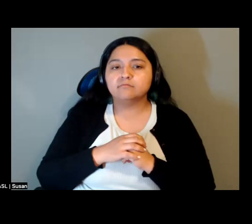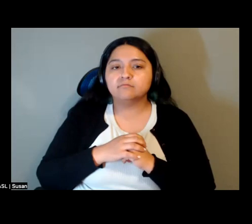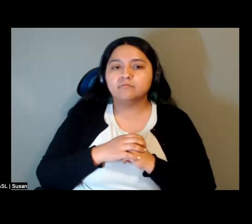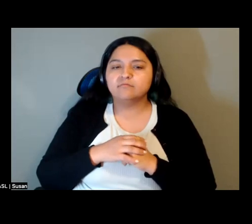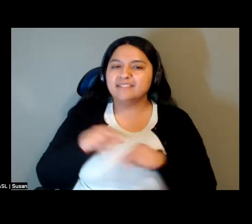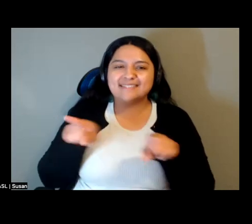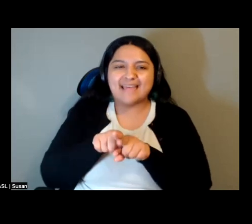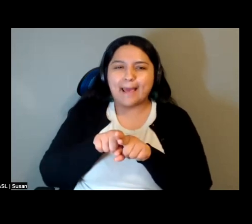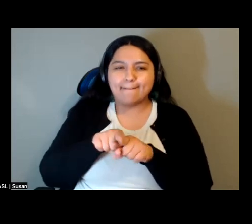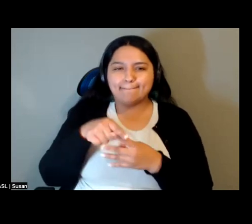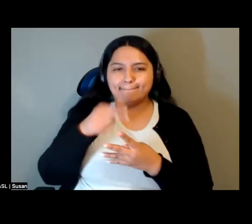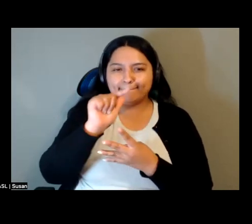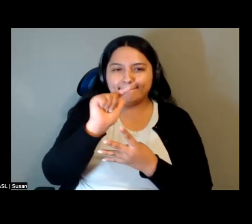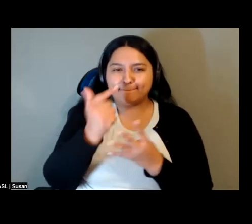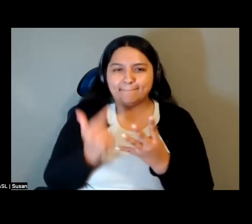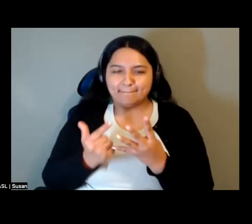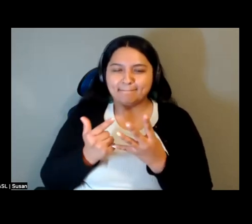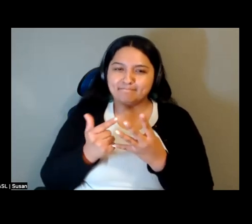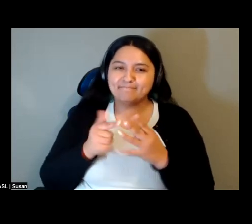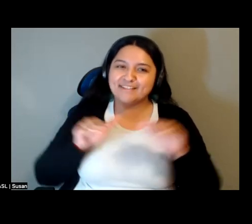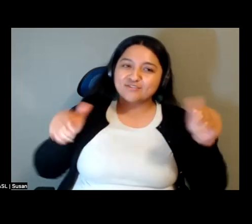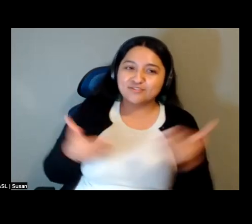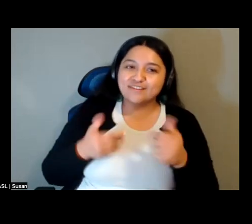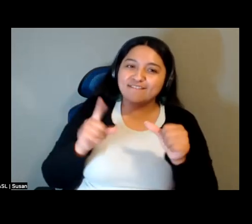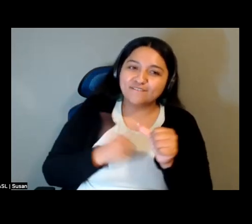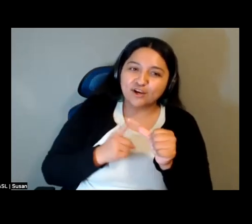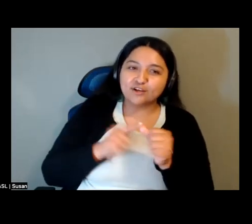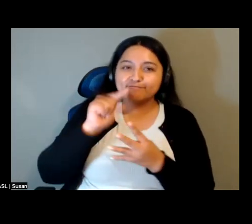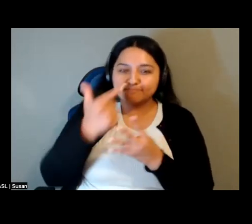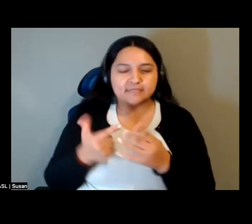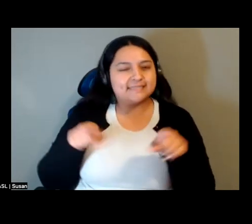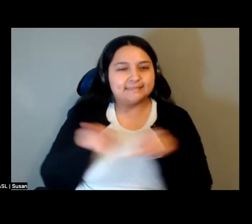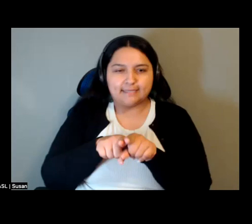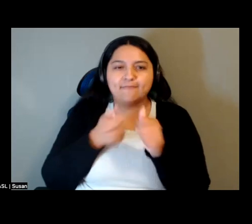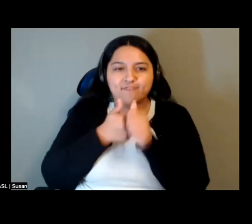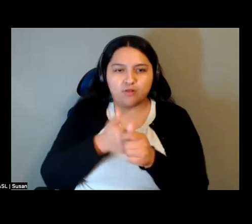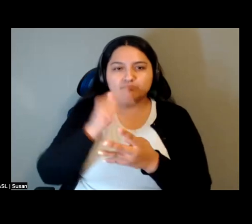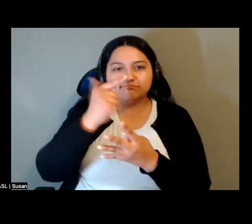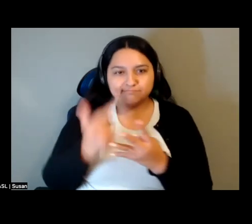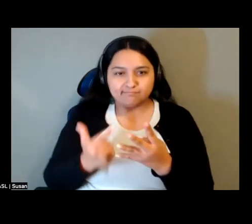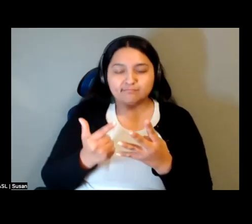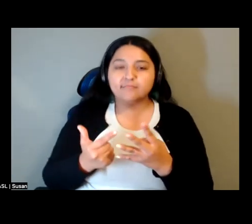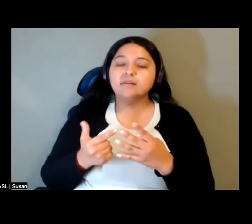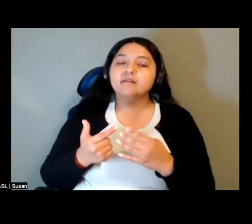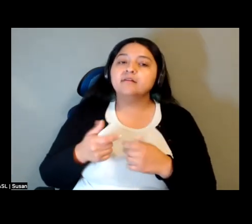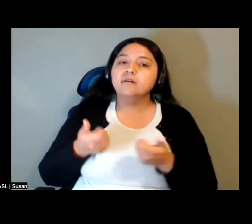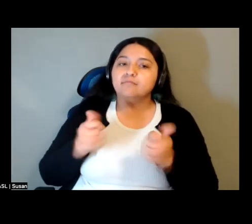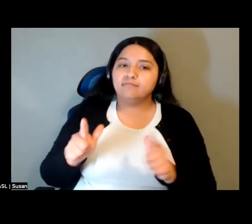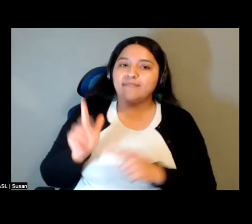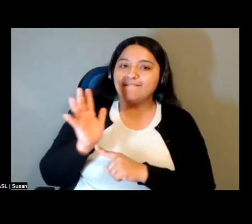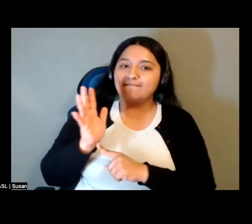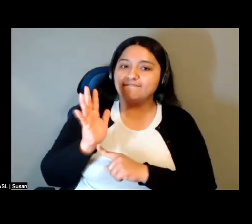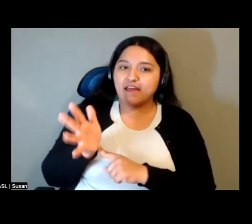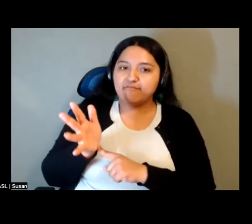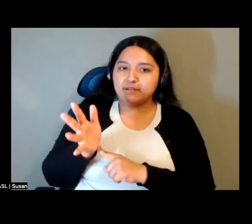order in which the panelists initially spoke, and you will have five minutes to respond to